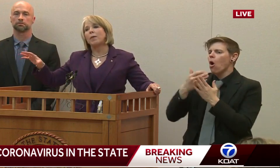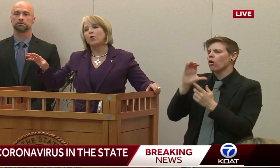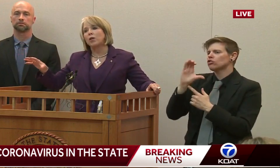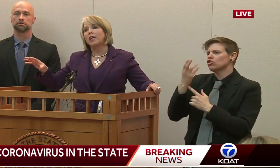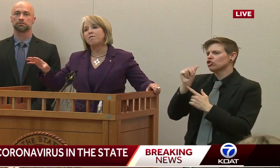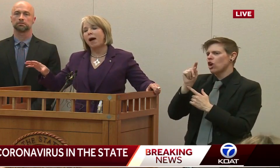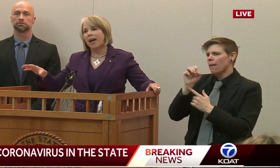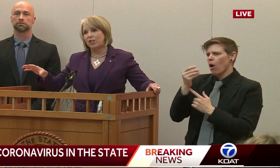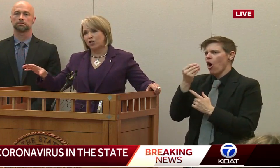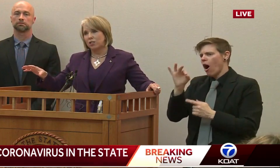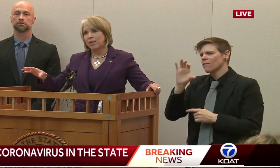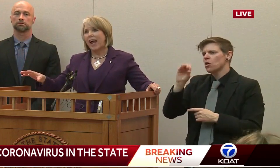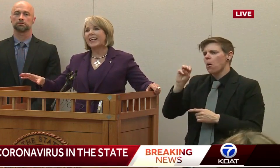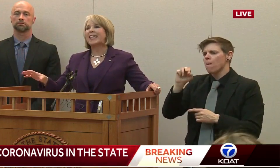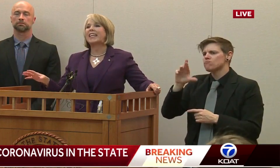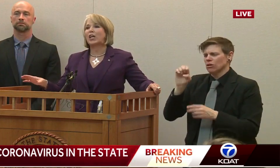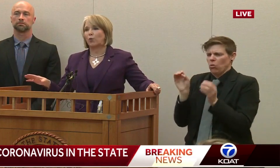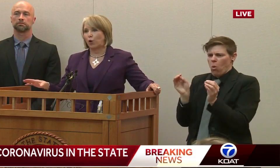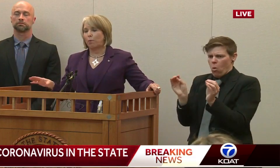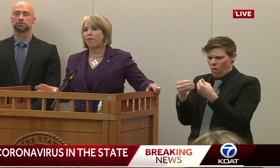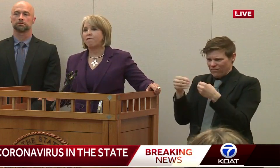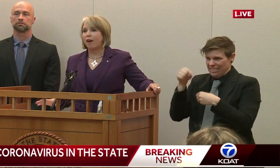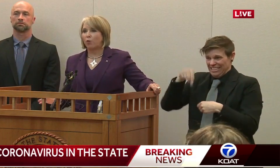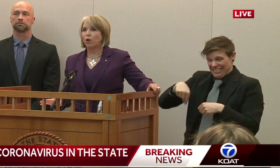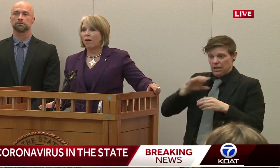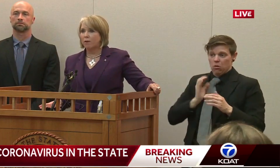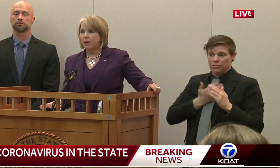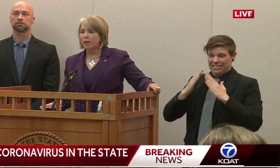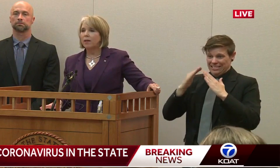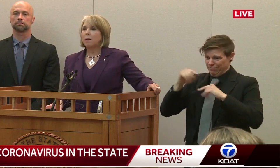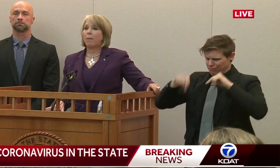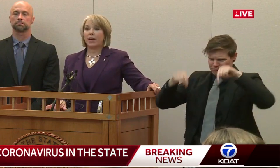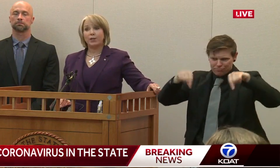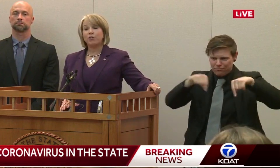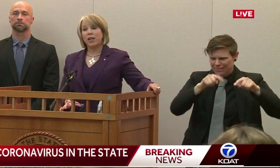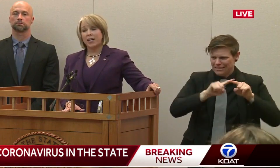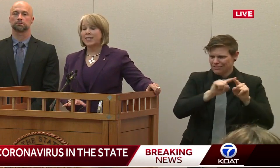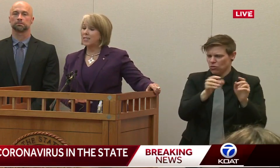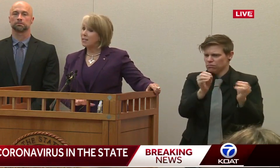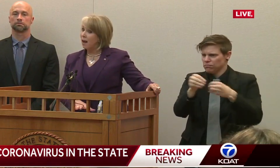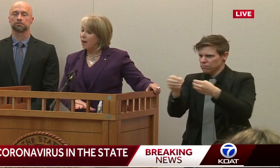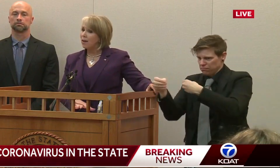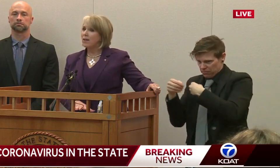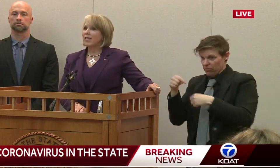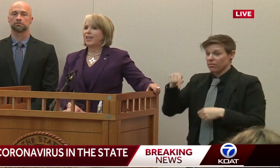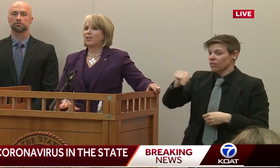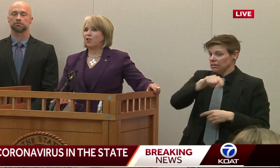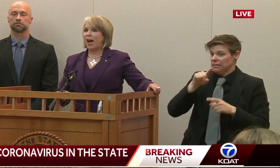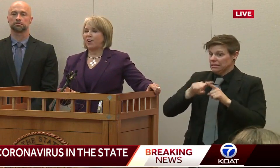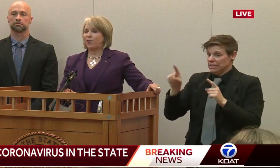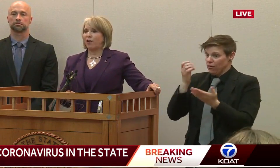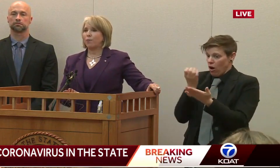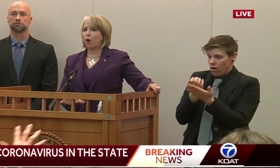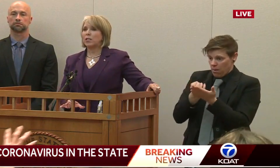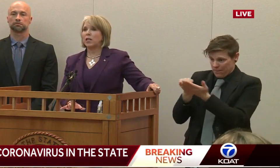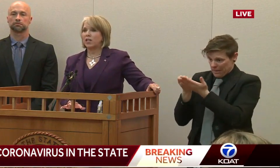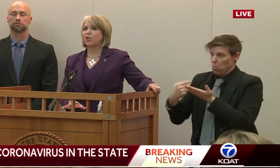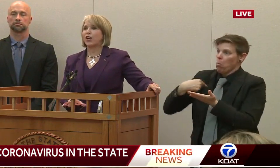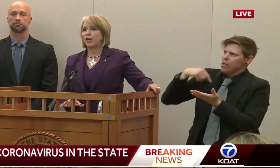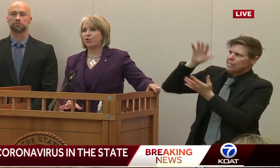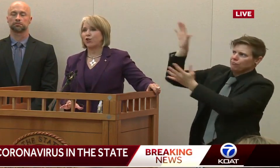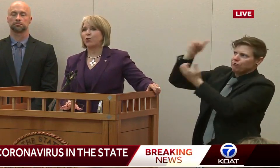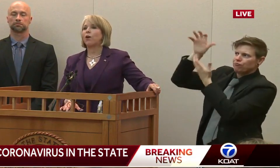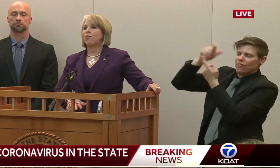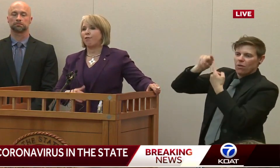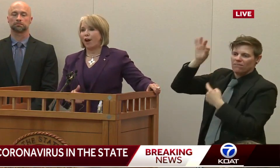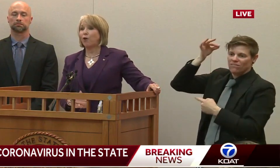economic relief packages get clearer by the federal government. My understanding today is that the president